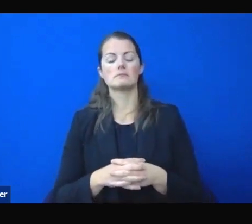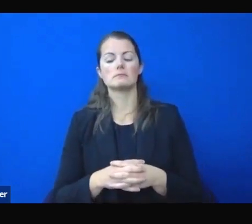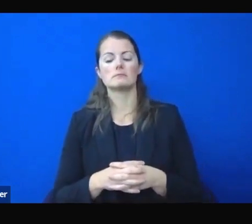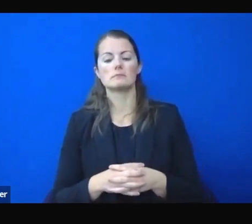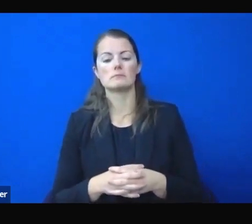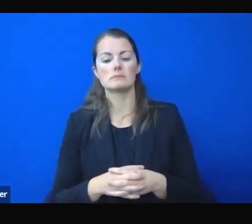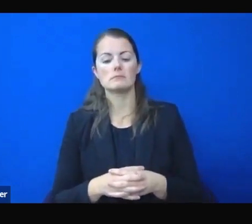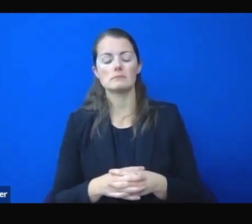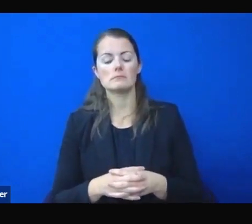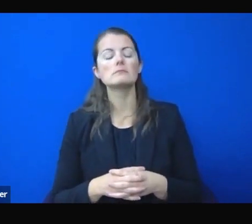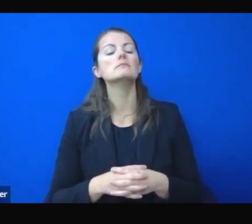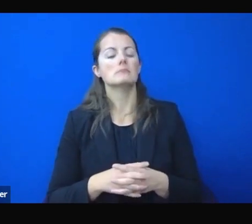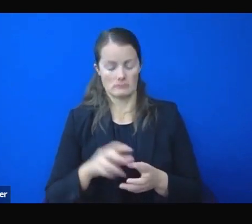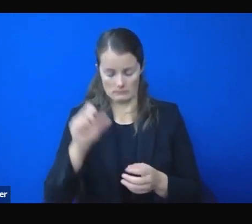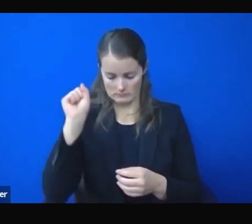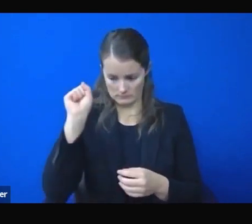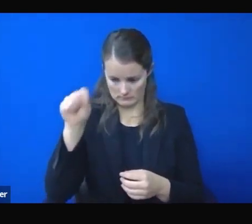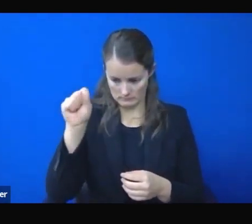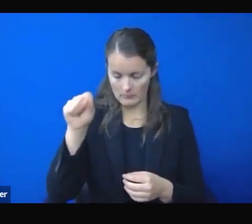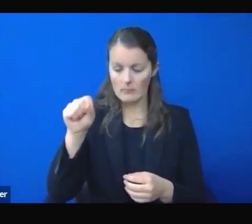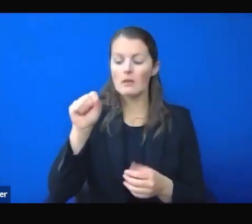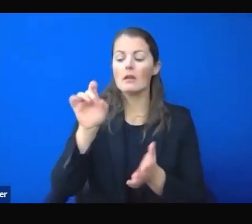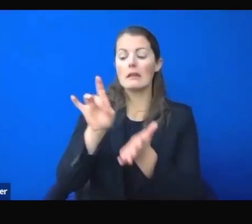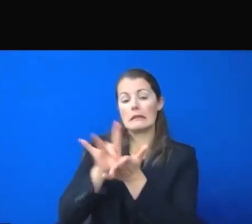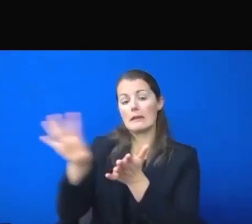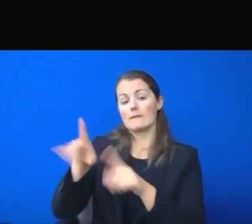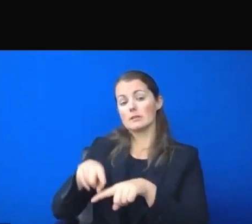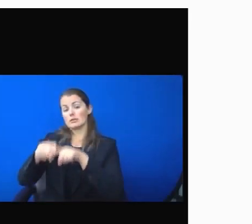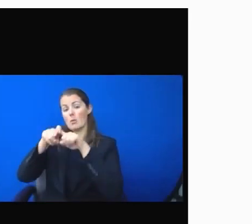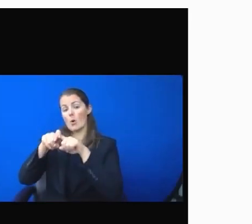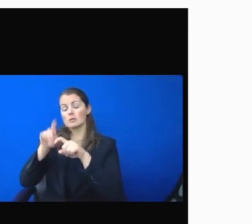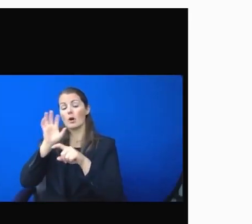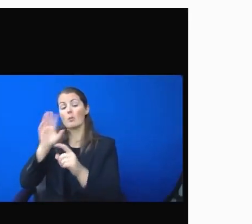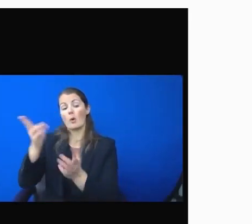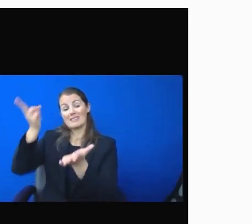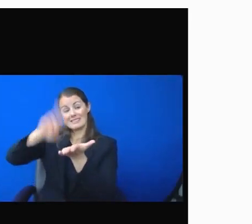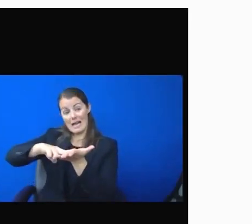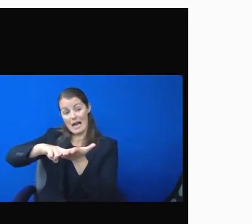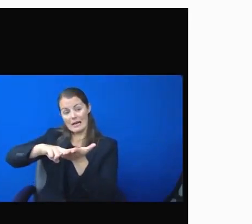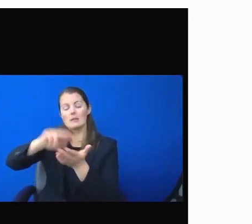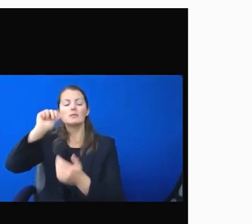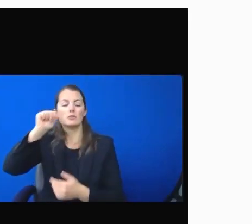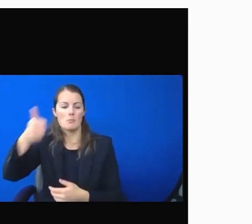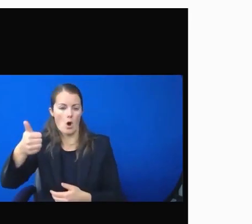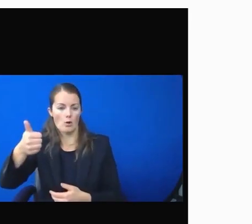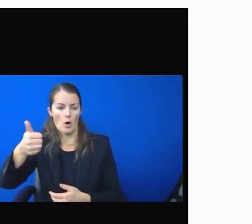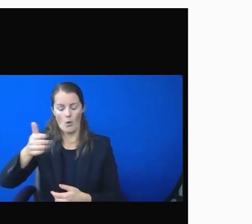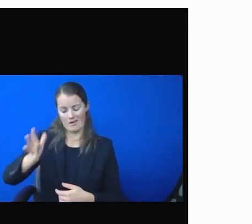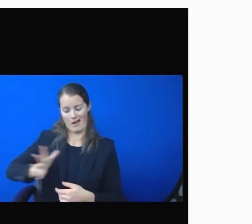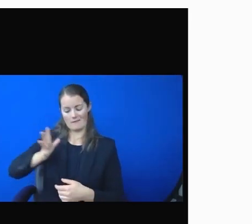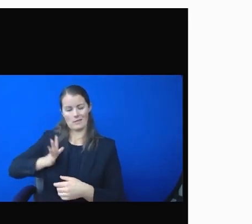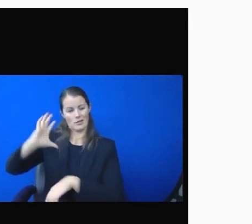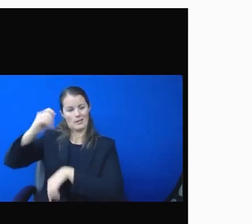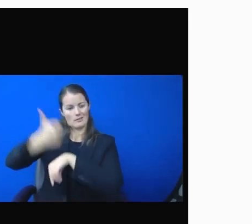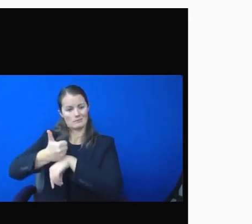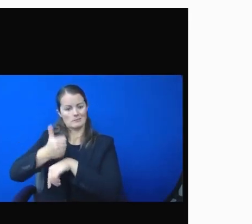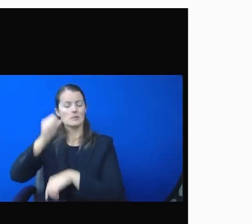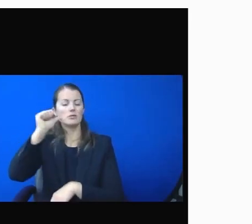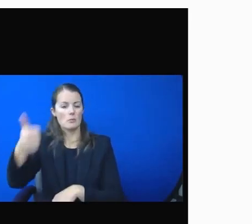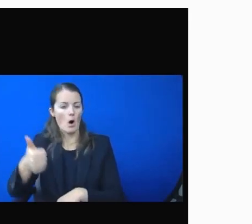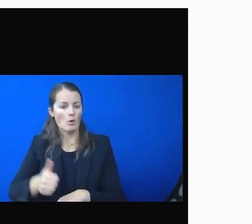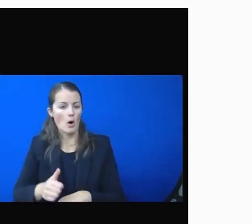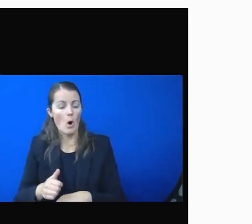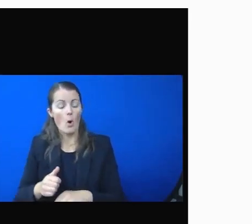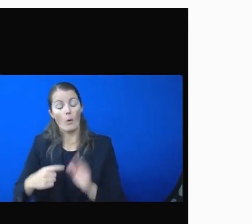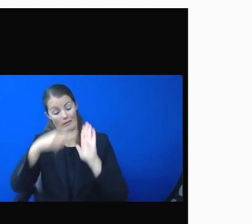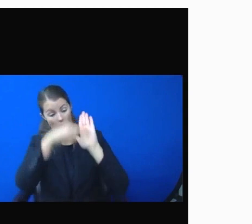tomorrow. Details will be coming with the moratorium, with the directive that we sign tomorrow and will provide instruction in terms of what they should do.